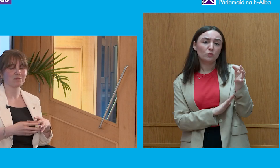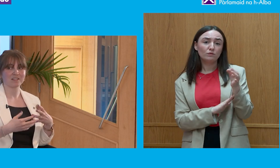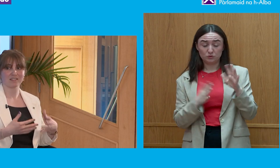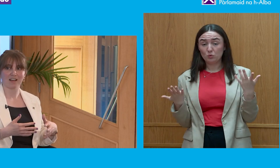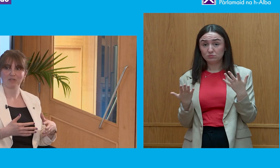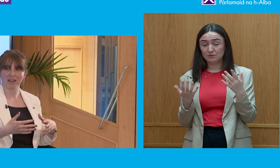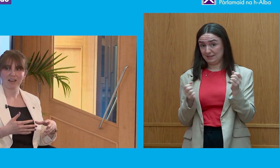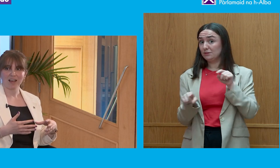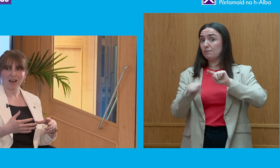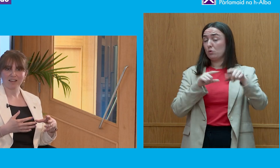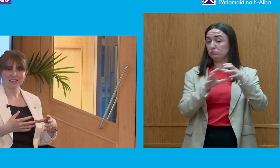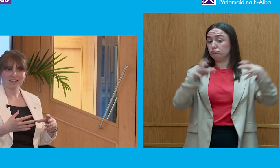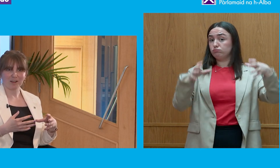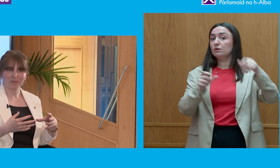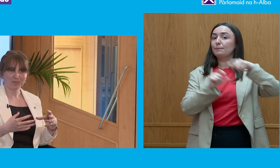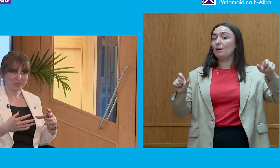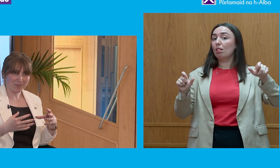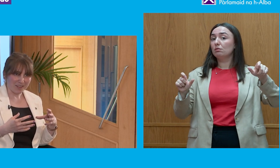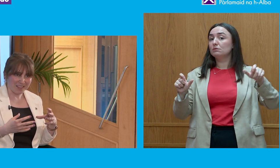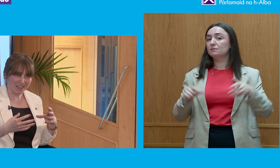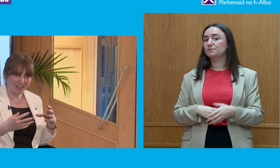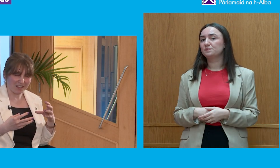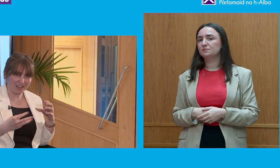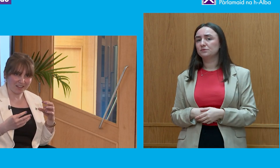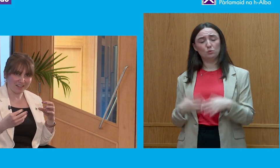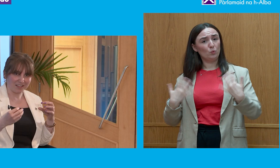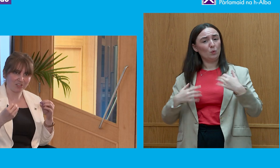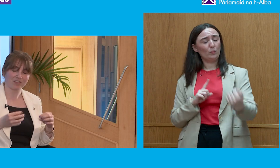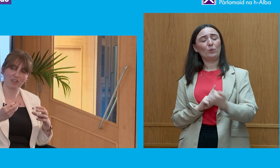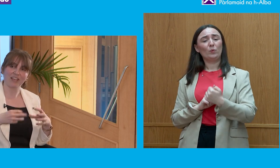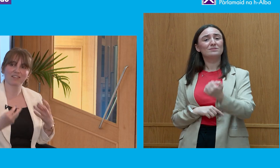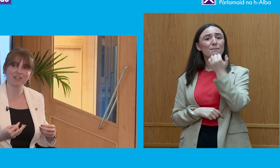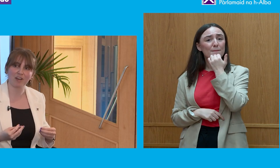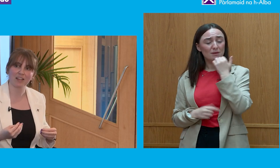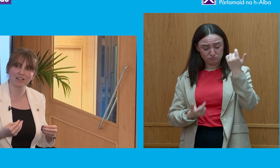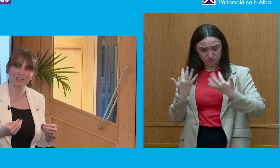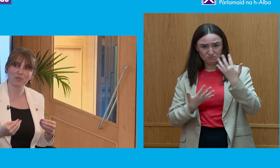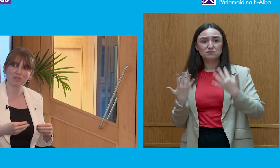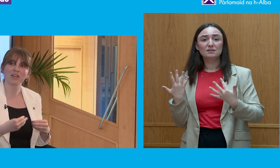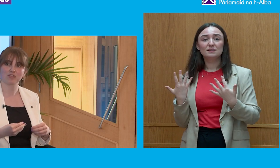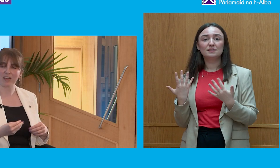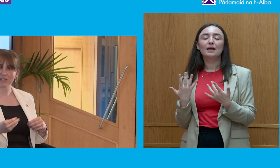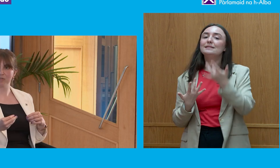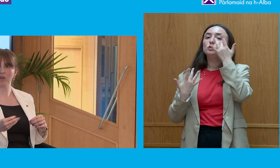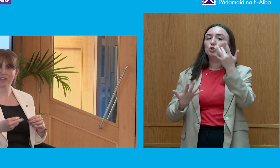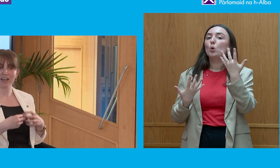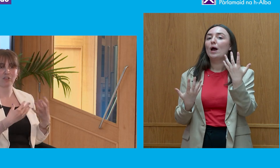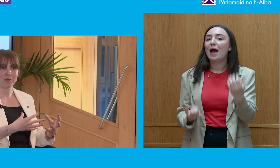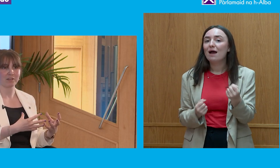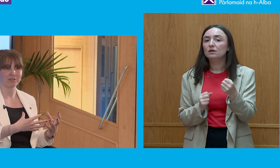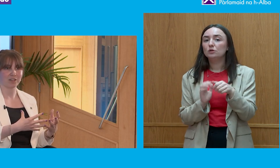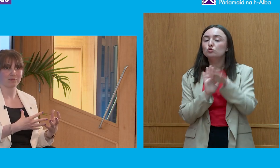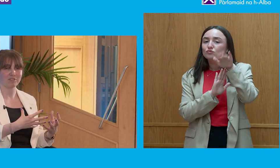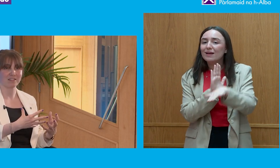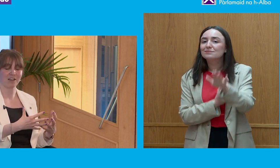So these numbers are staggering and they just signify that there's a bigger trend and that